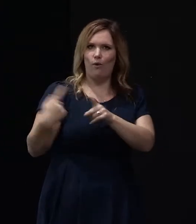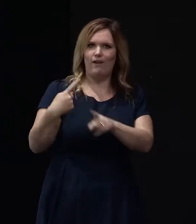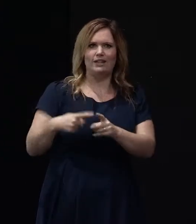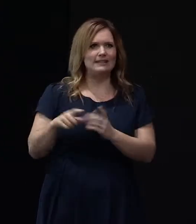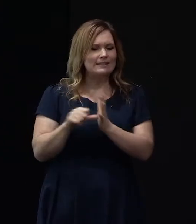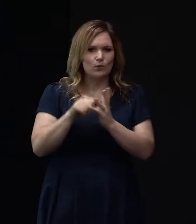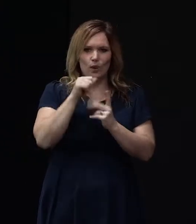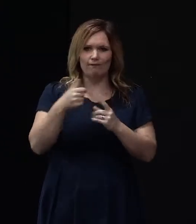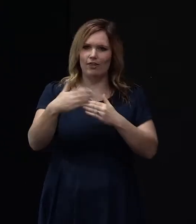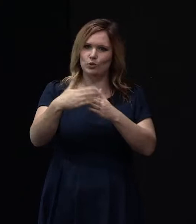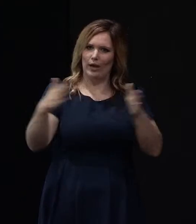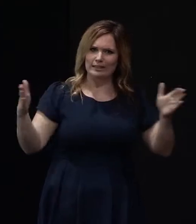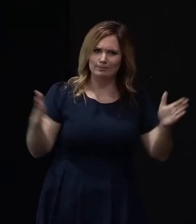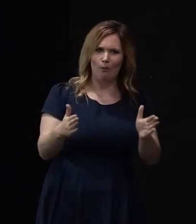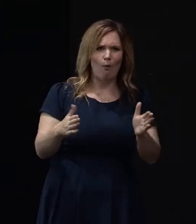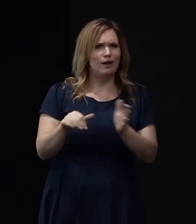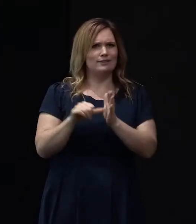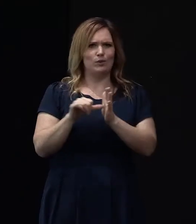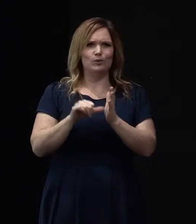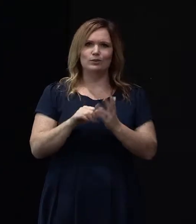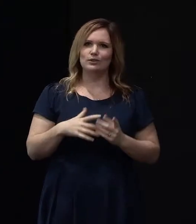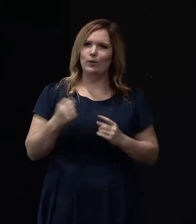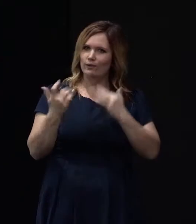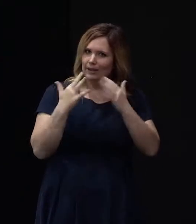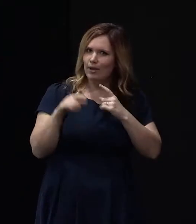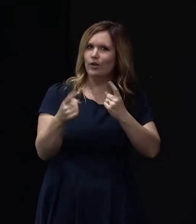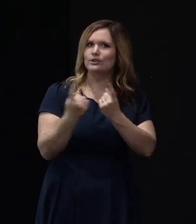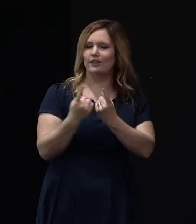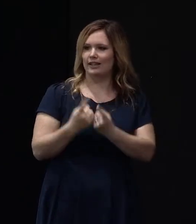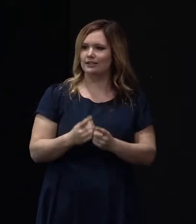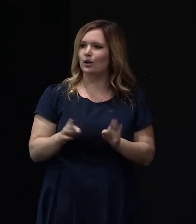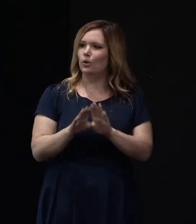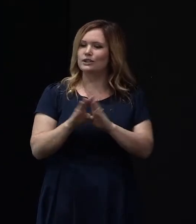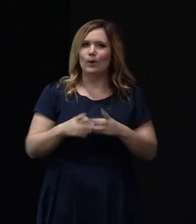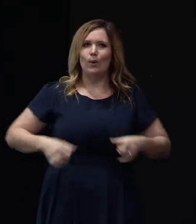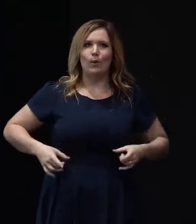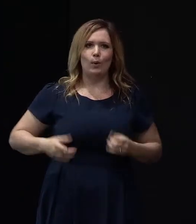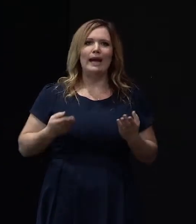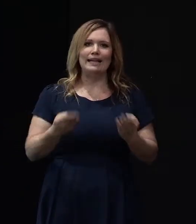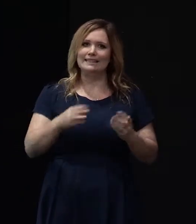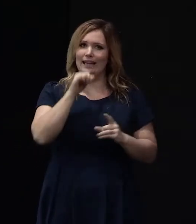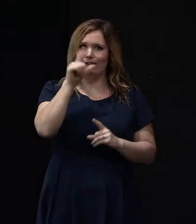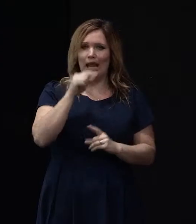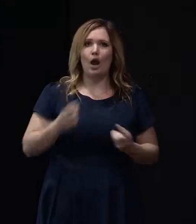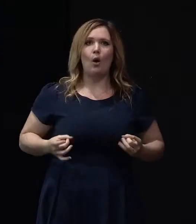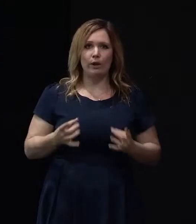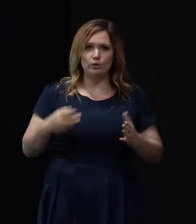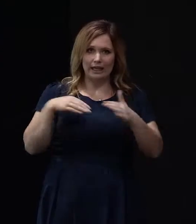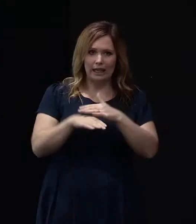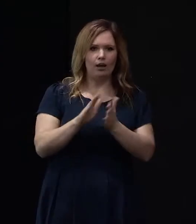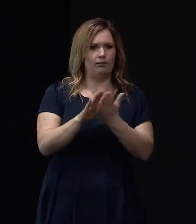if you've got a narrow doorway. Things like that kitchen that you can turn a wheelchair around is actually a very good kitchen if you've got